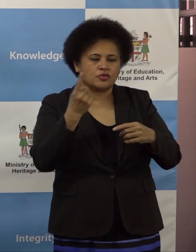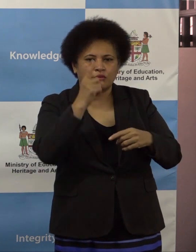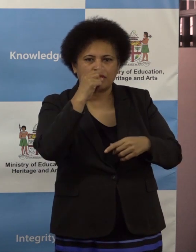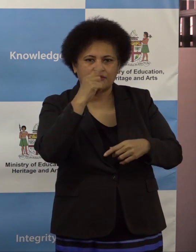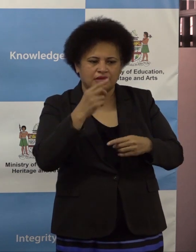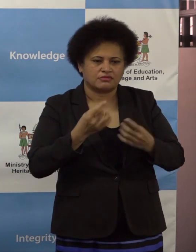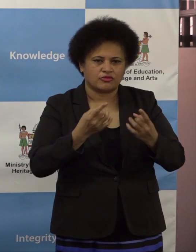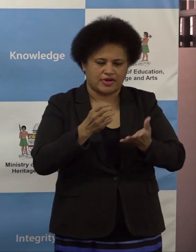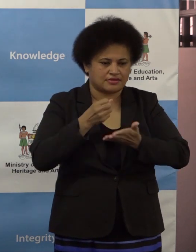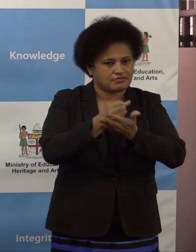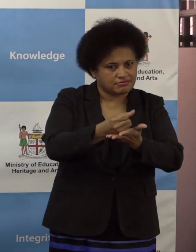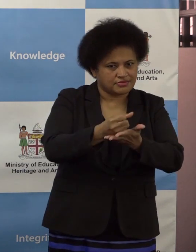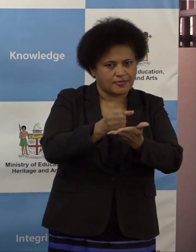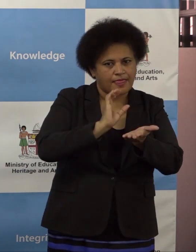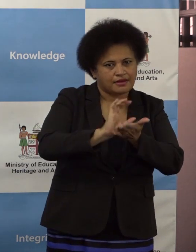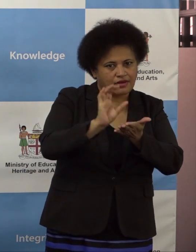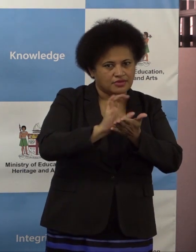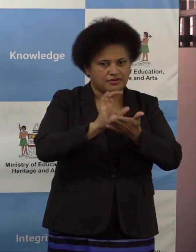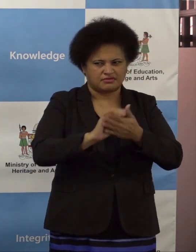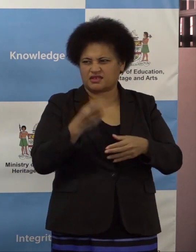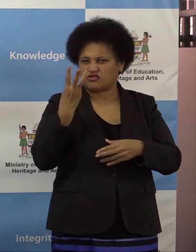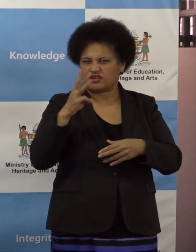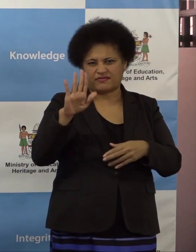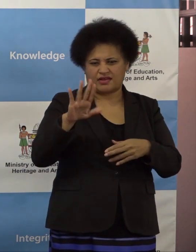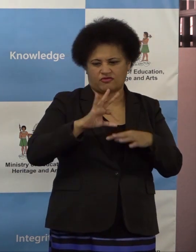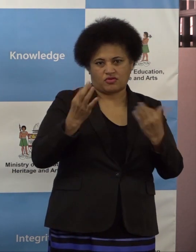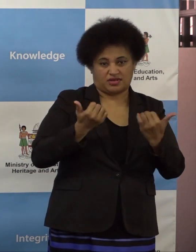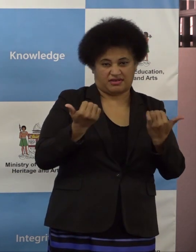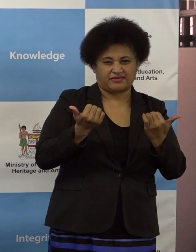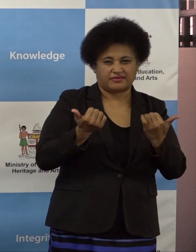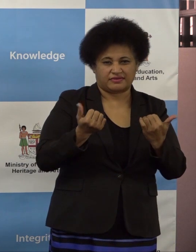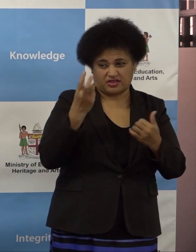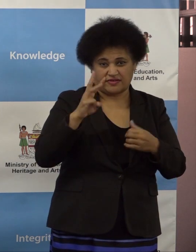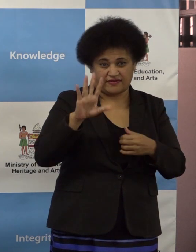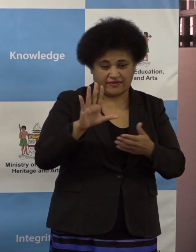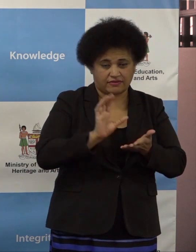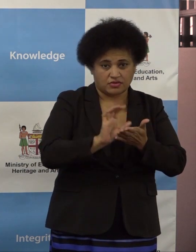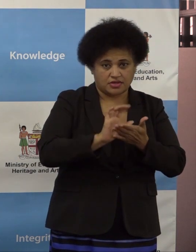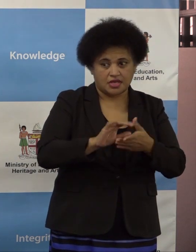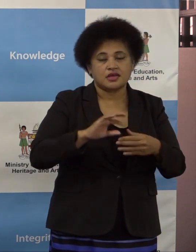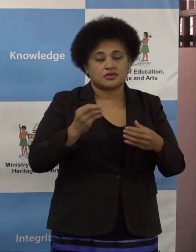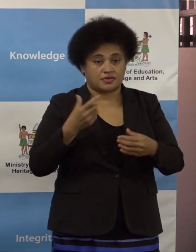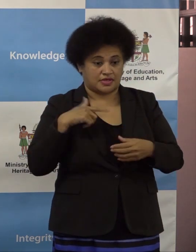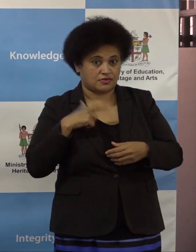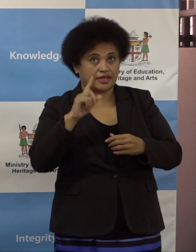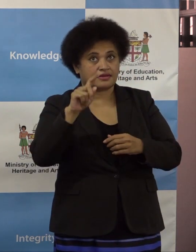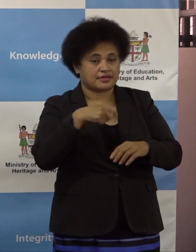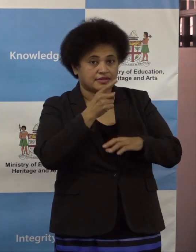understand that 35 counsellors are not enough and therefore, in addition to this, starting next week,